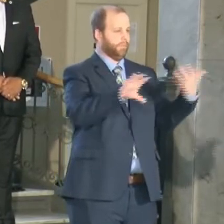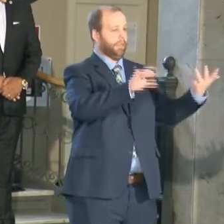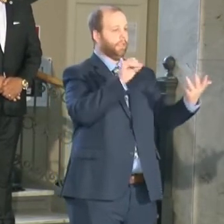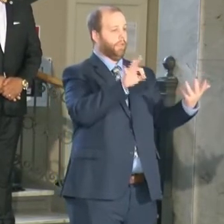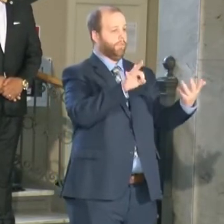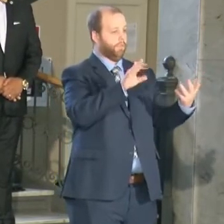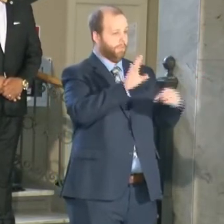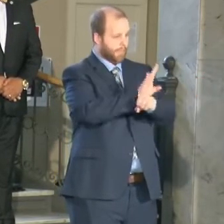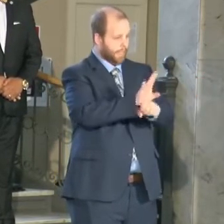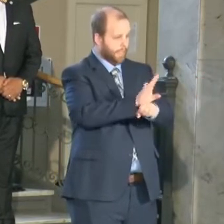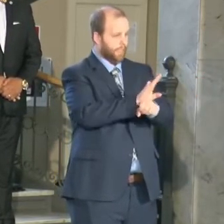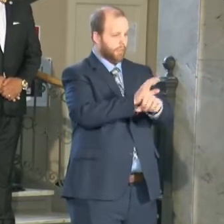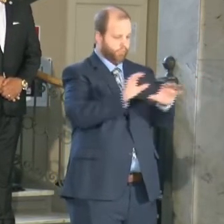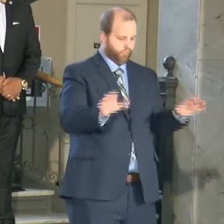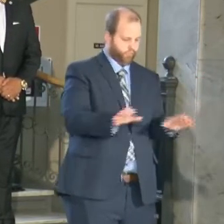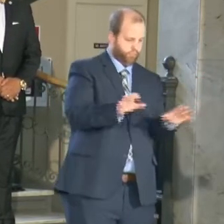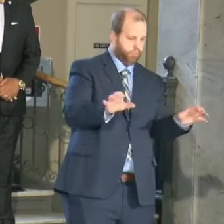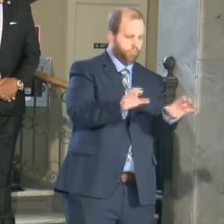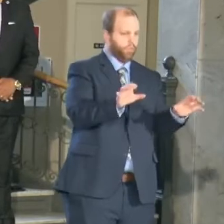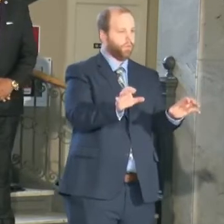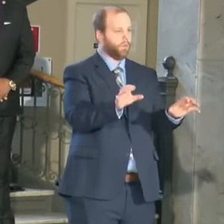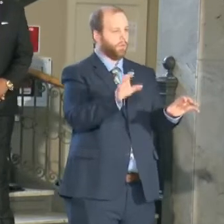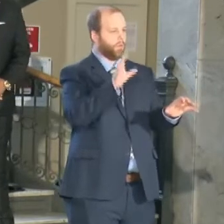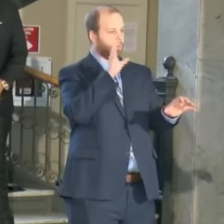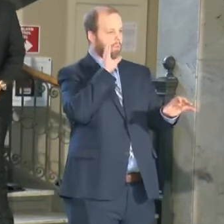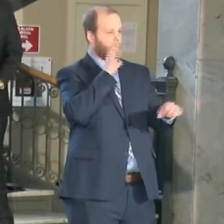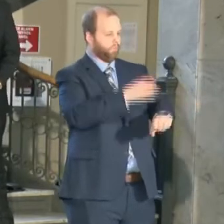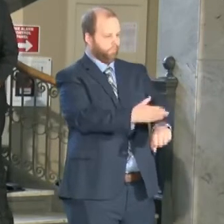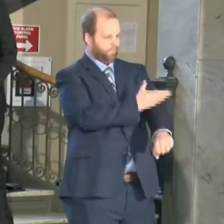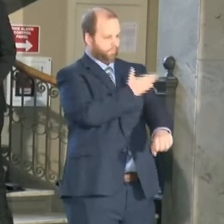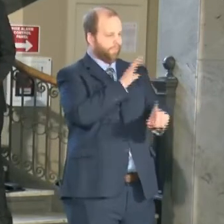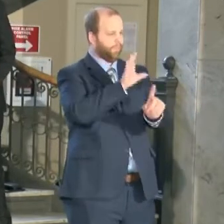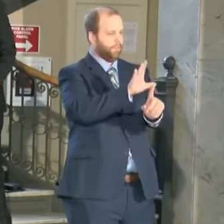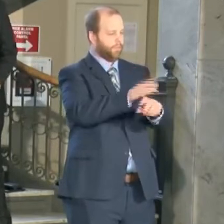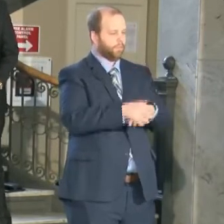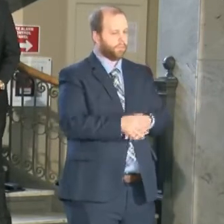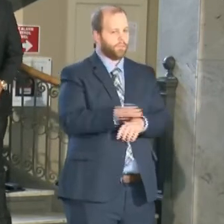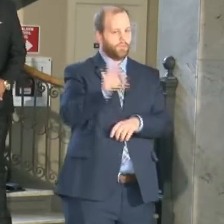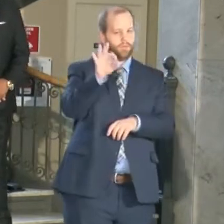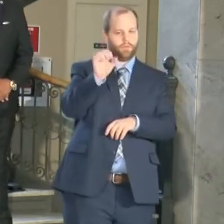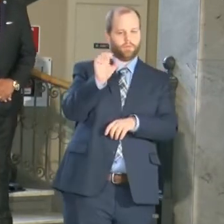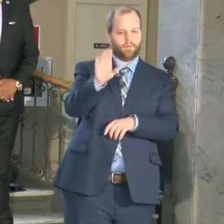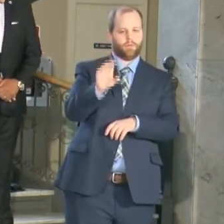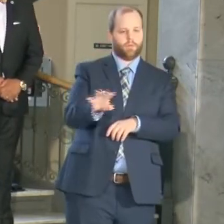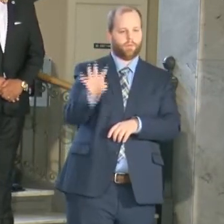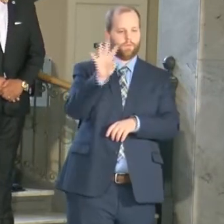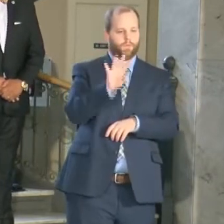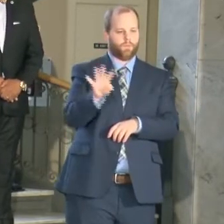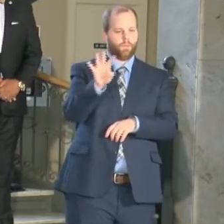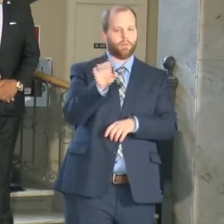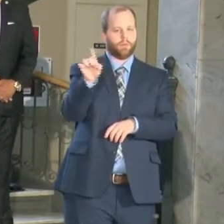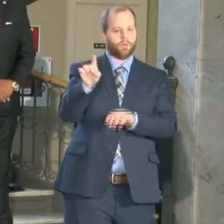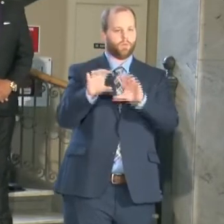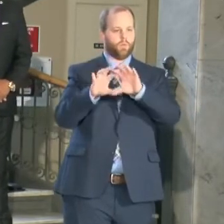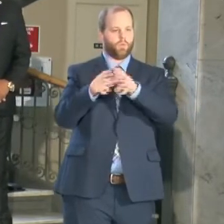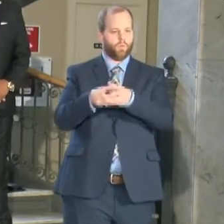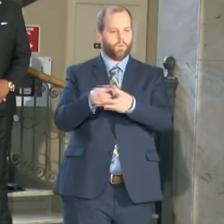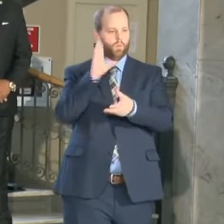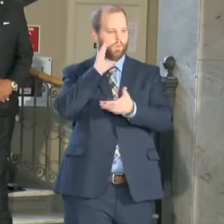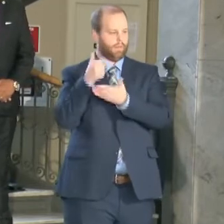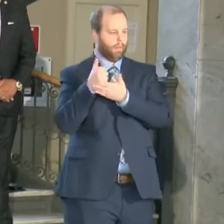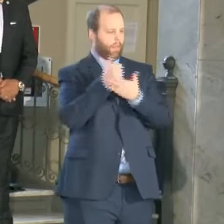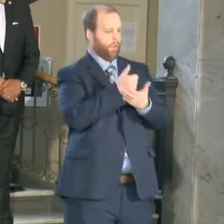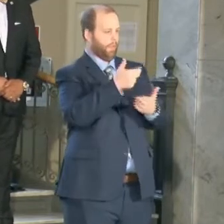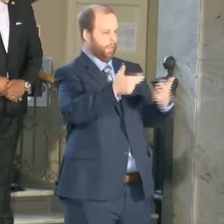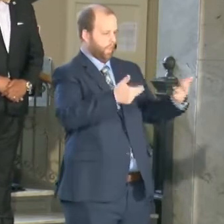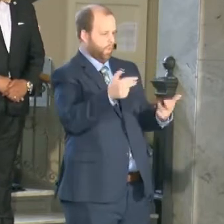uh opportunity where fab four is the overall organization uh that will be hiring uh these individuals that are having a hard time finding a